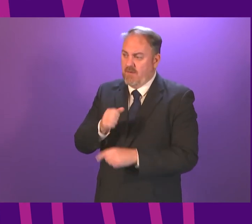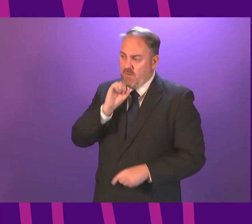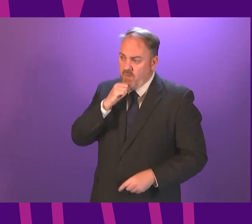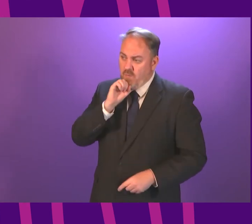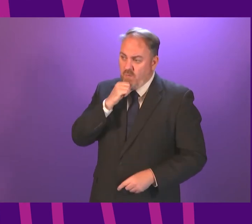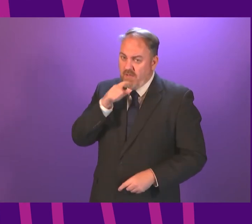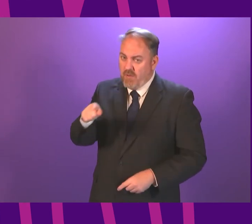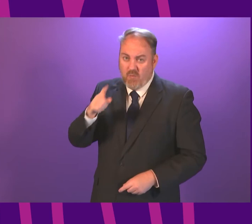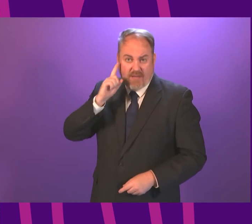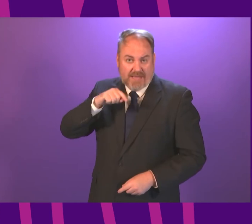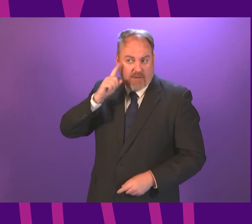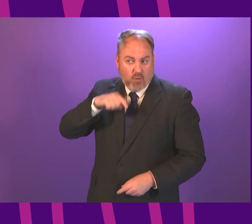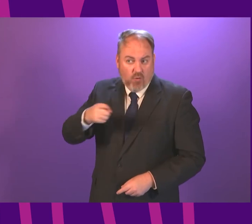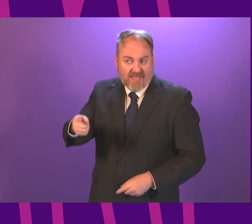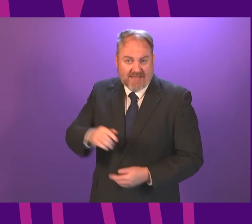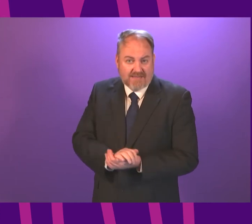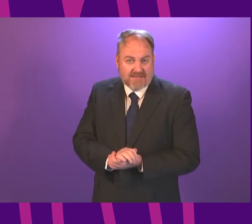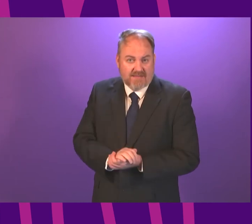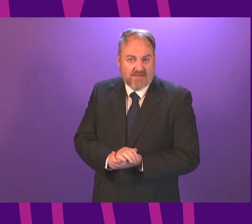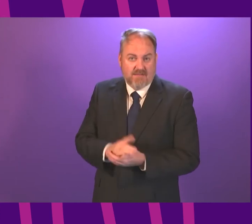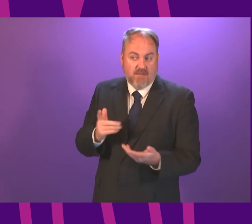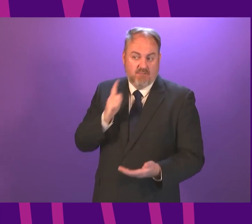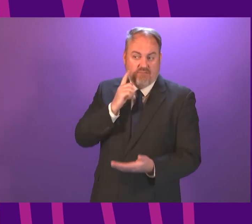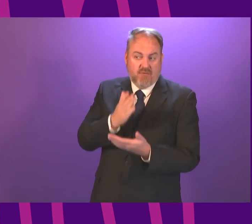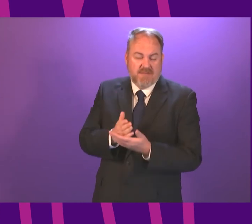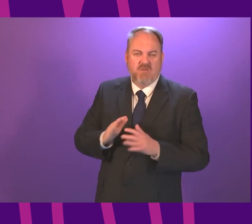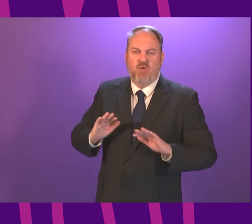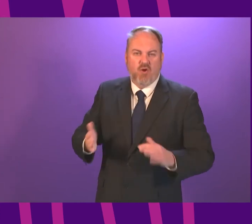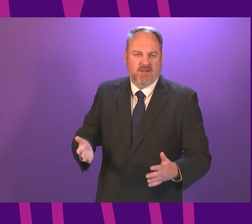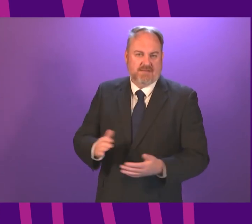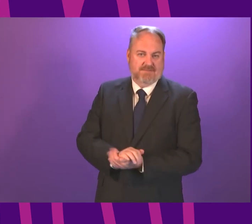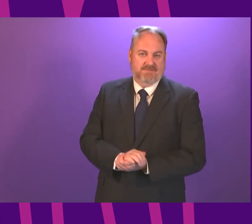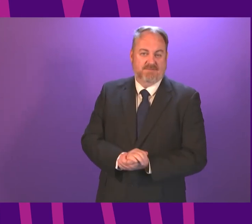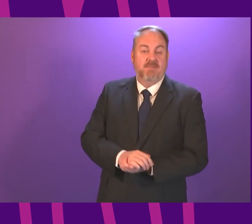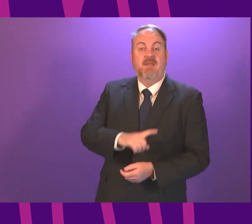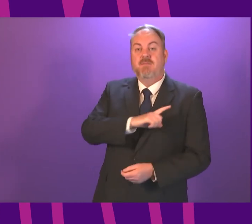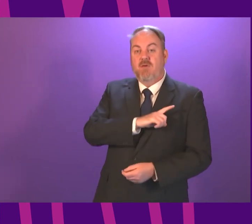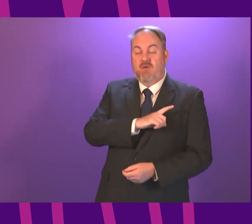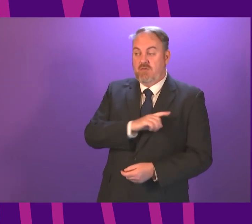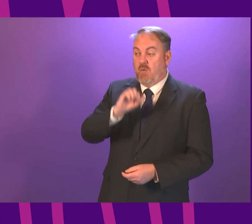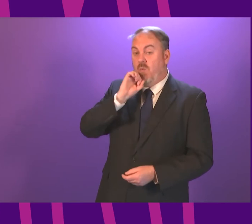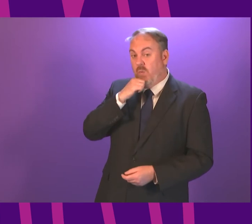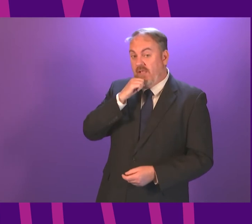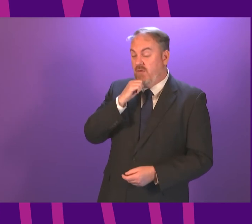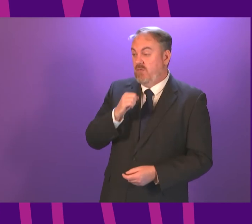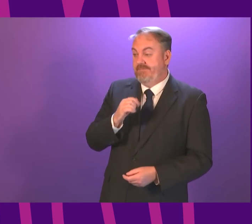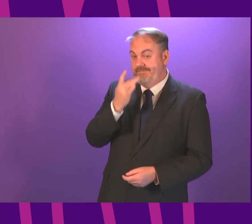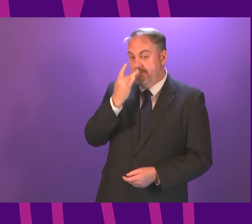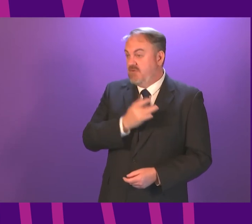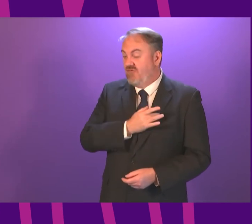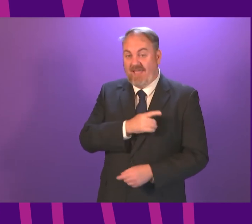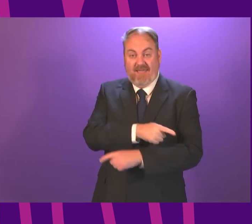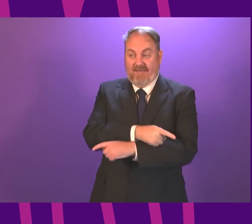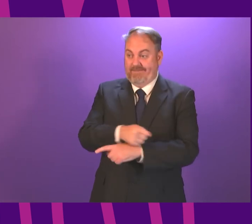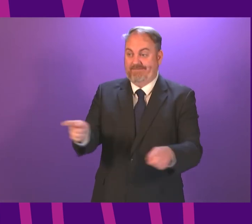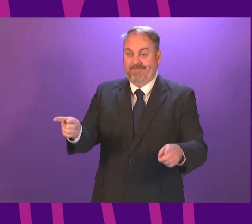going to gaily skip over like a newborn calf. So would the First Minister agree with me if this will be a total betrayal of Scotland's farmers, as it has been by the